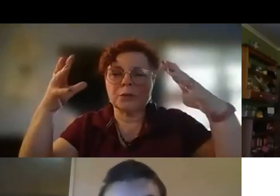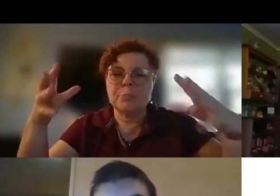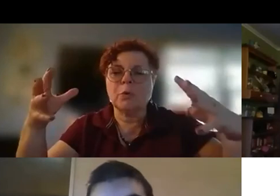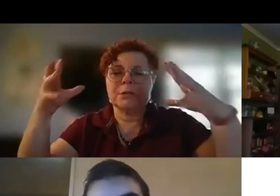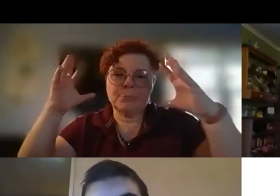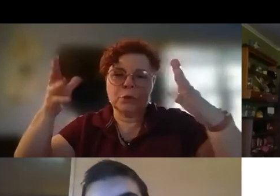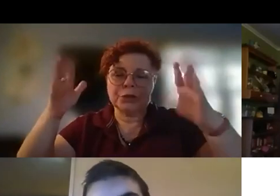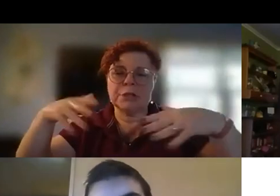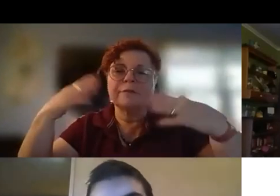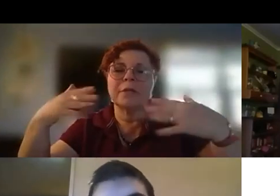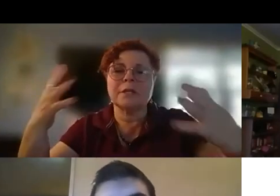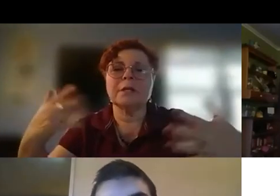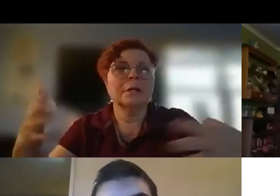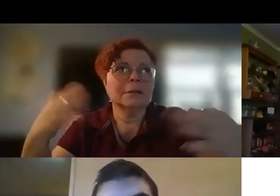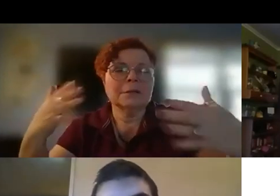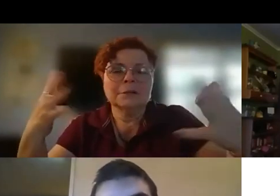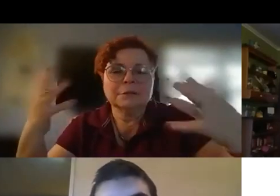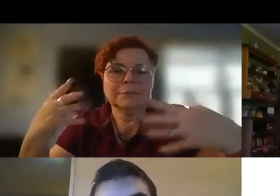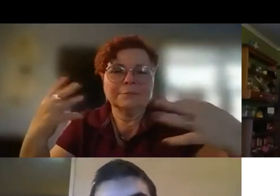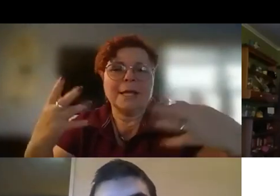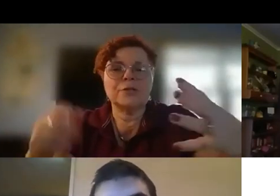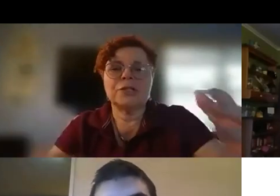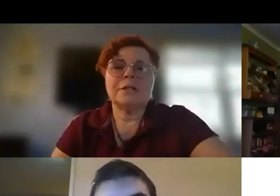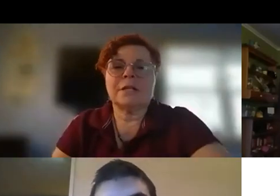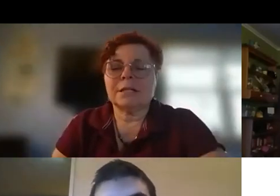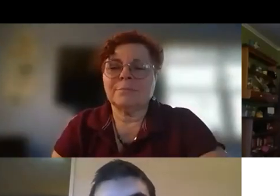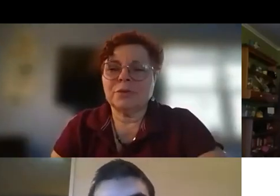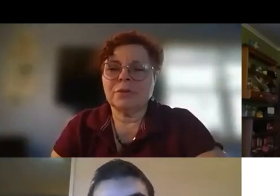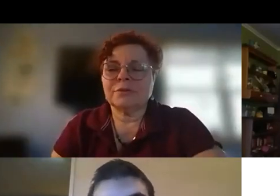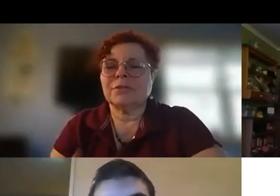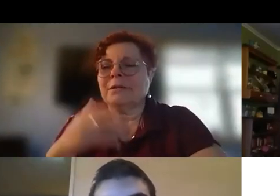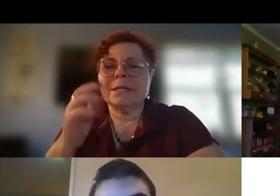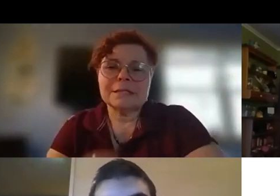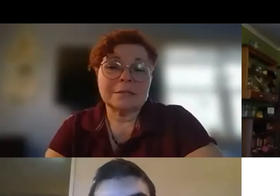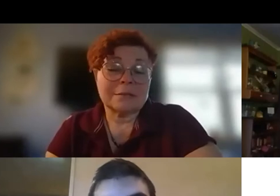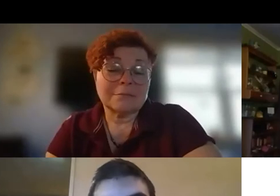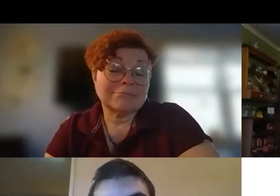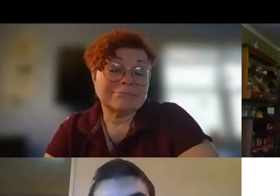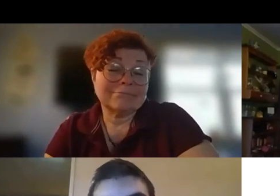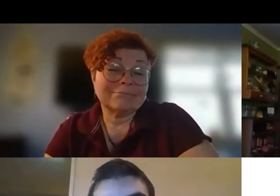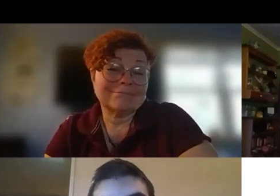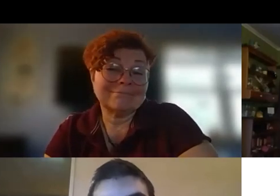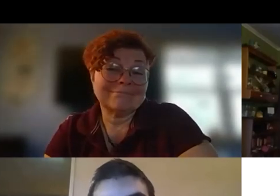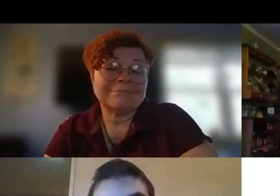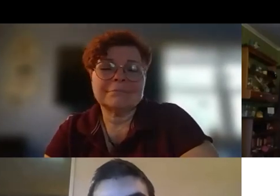portion of the energy that the computer generates yeah a good point